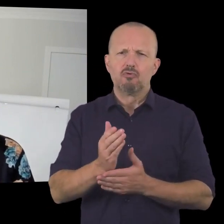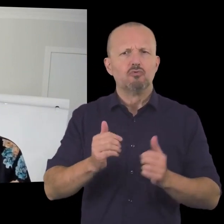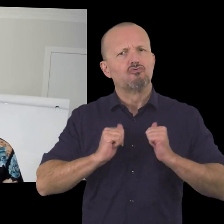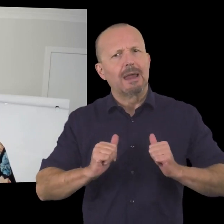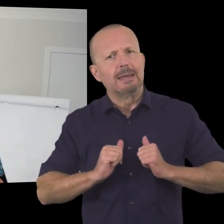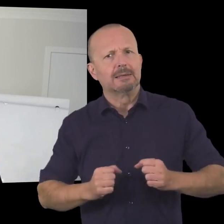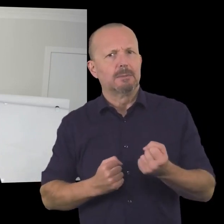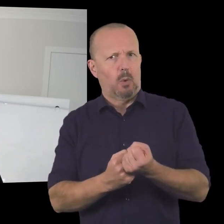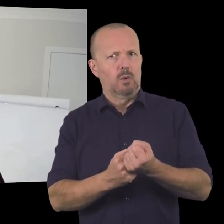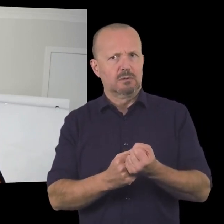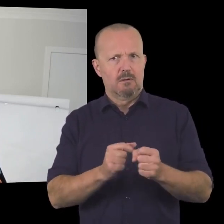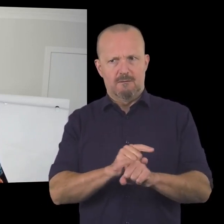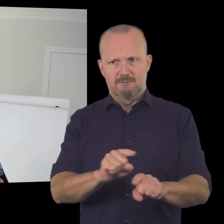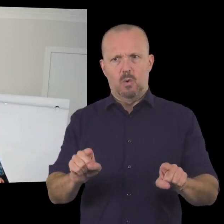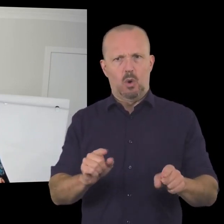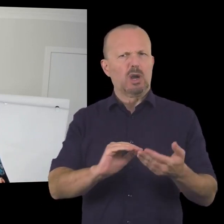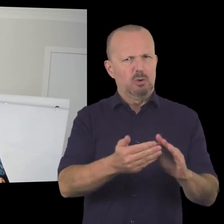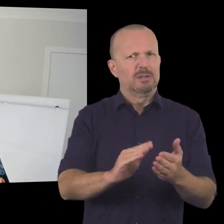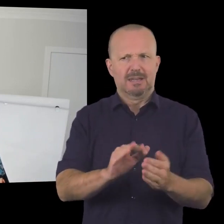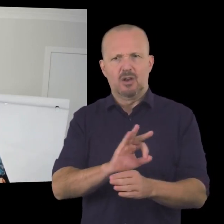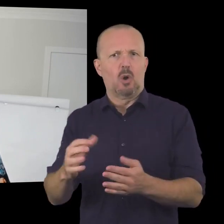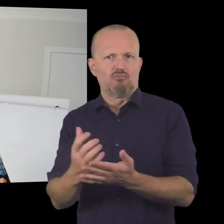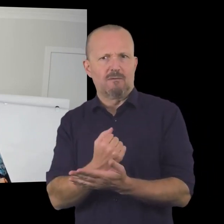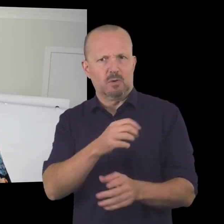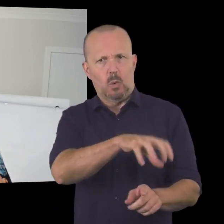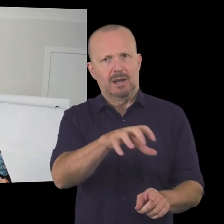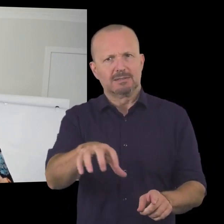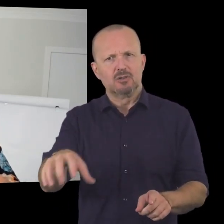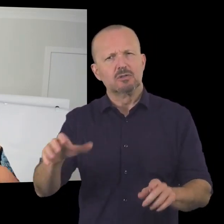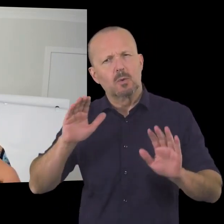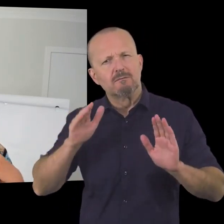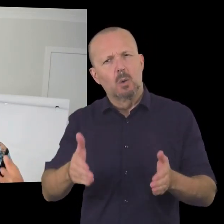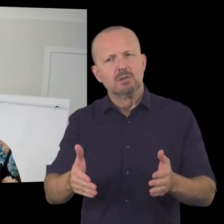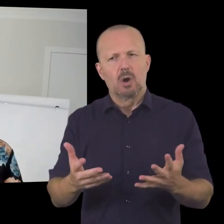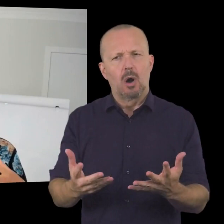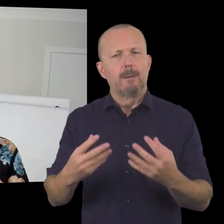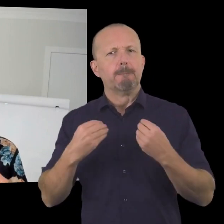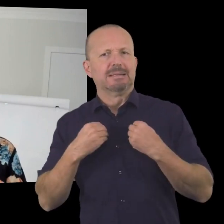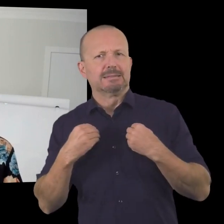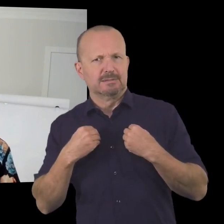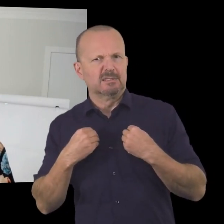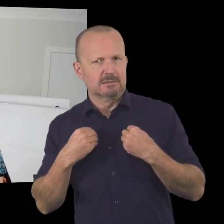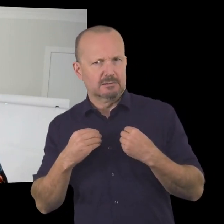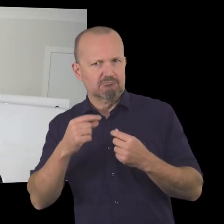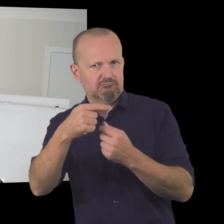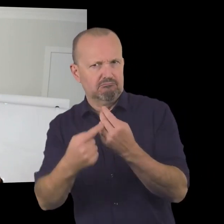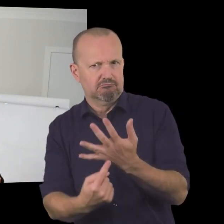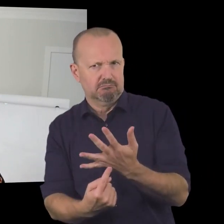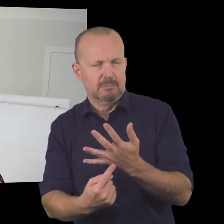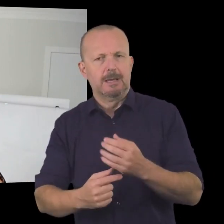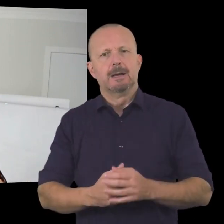training and support for community and not-for-profit organizations working at focusing on the business end of your organization